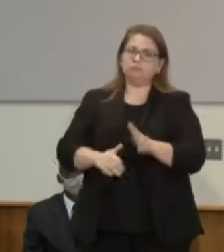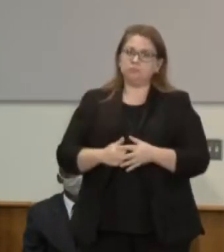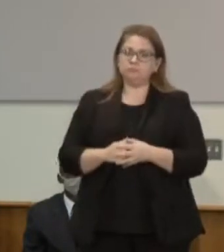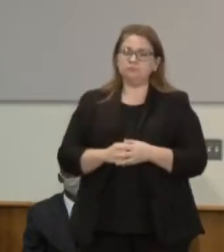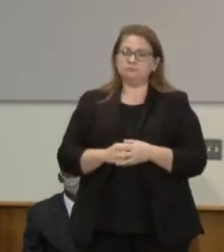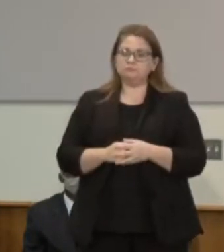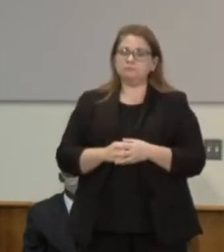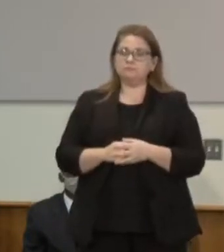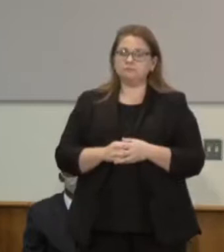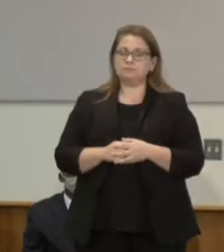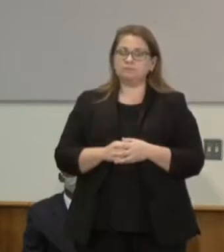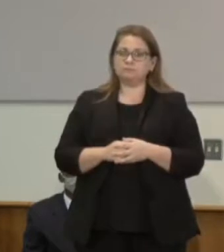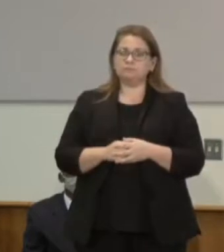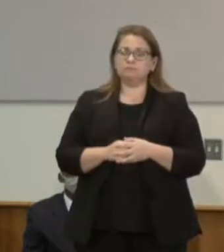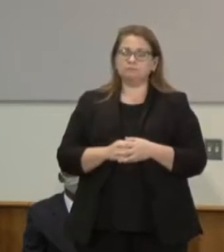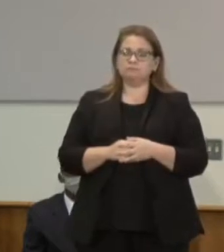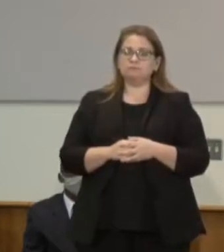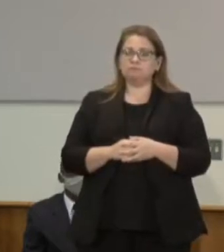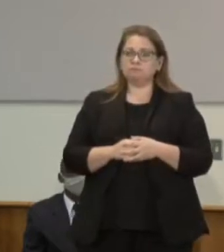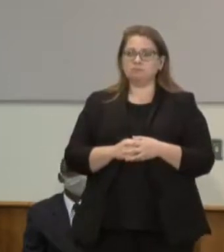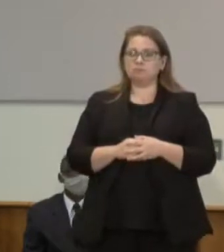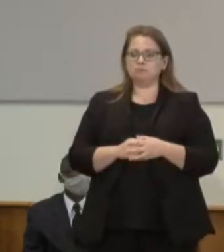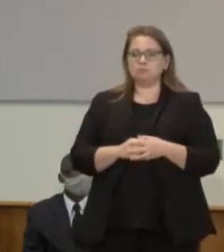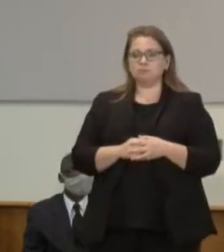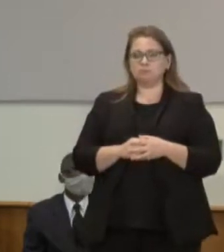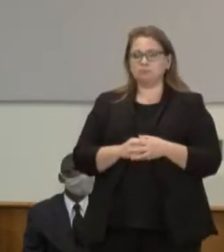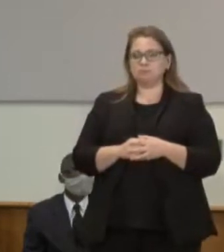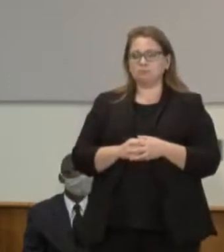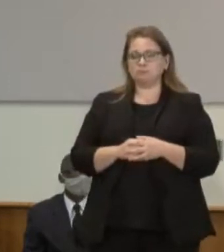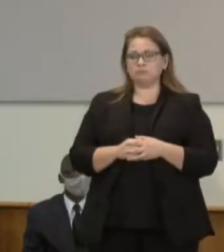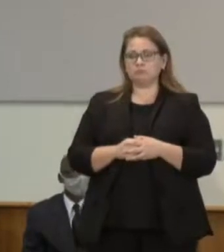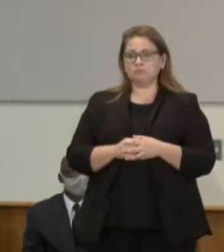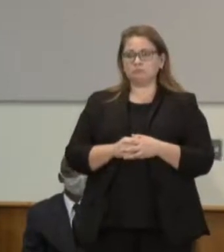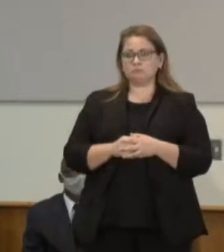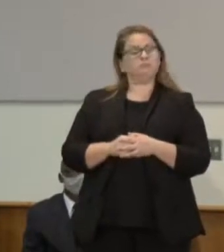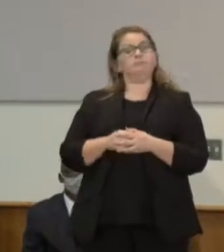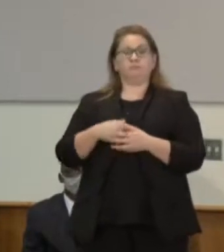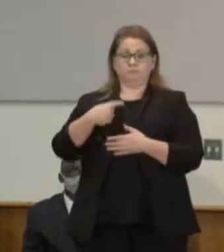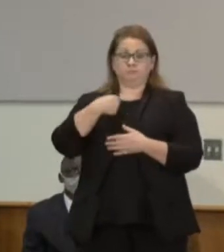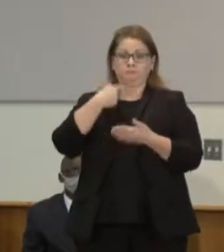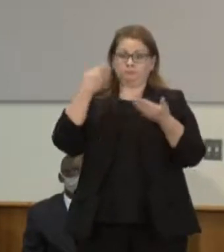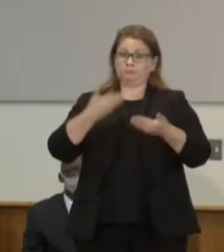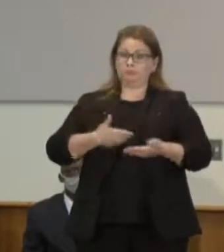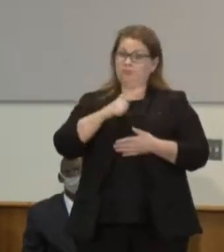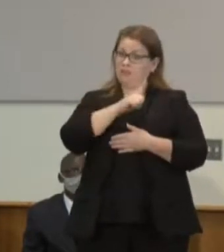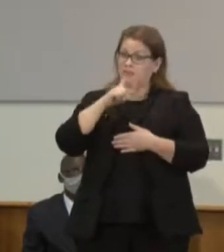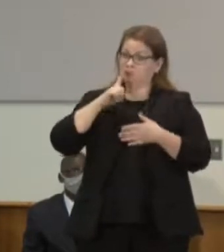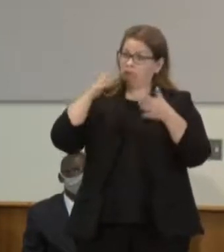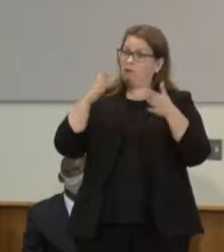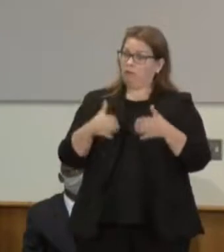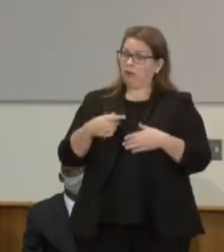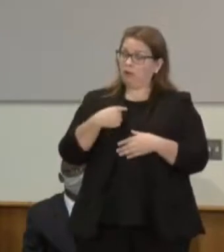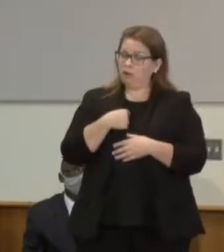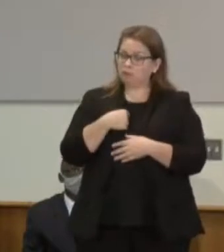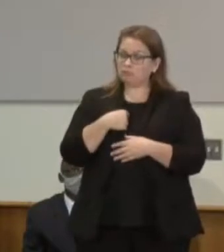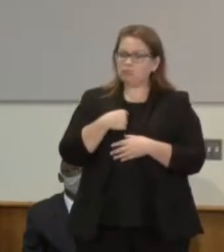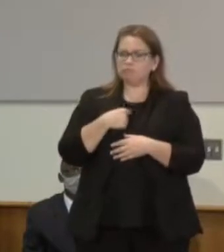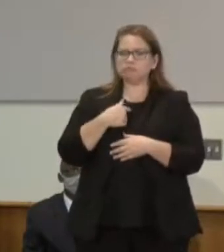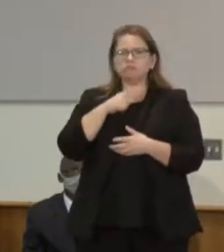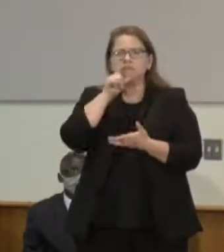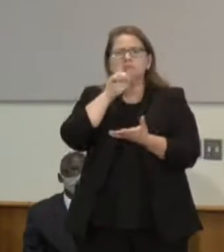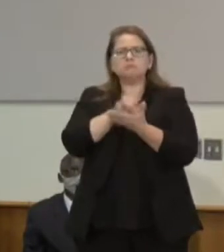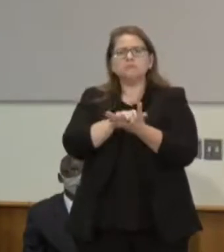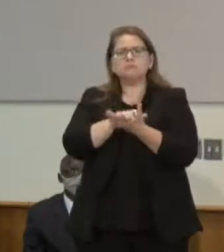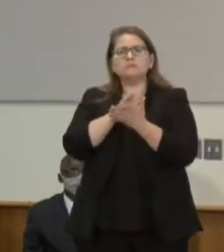As not only as a legislator who believes that the laws and policies that we have